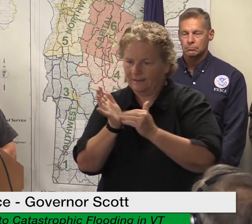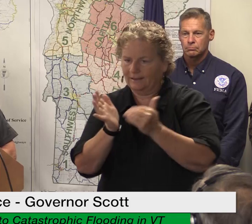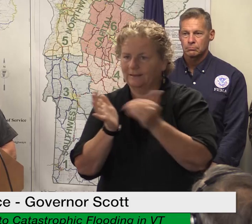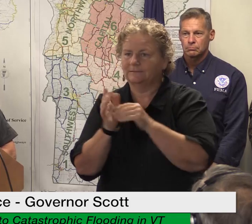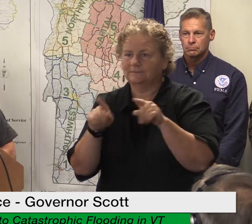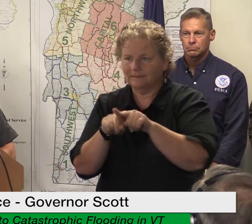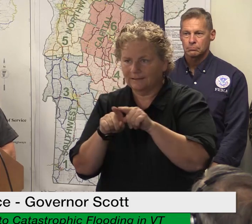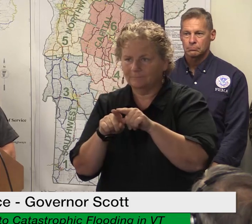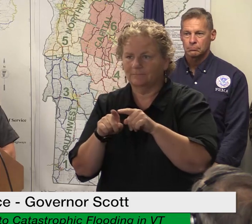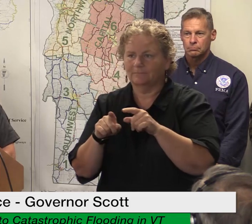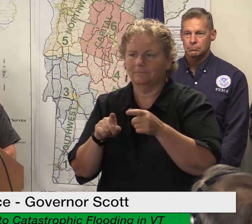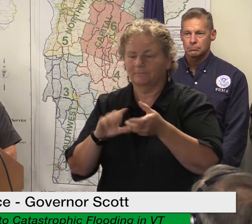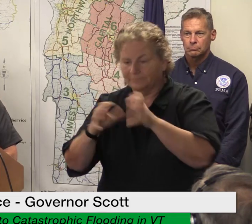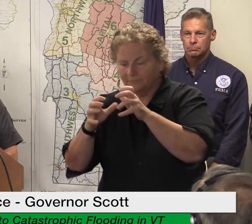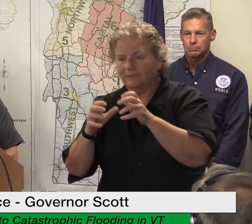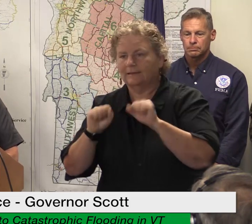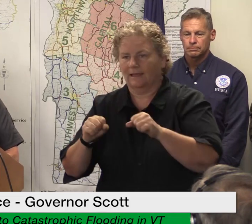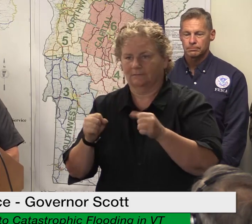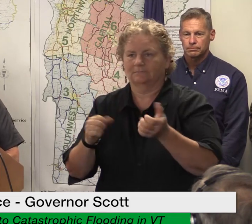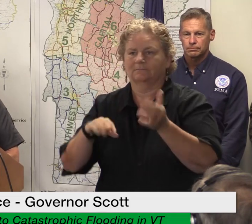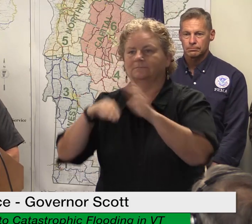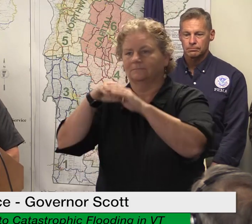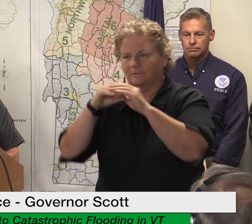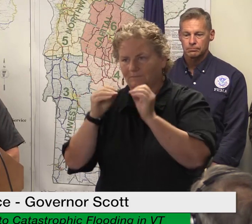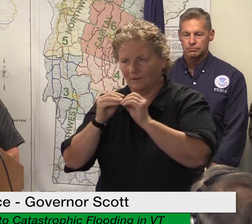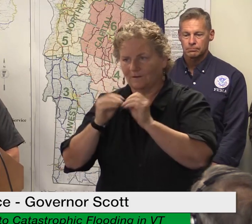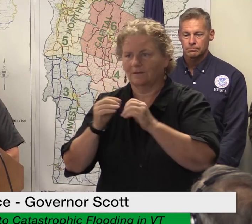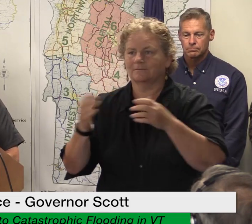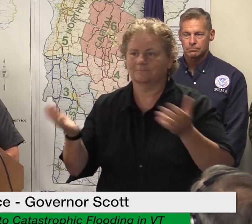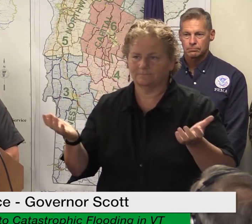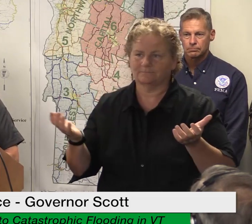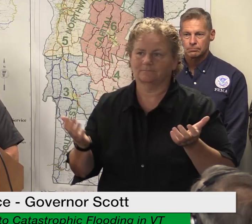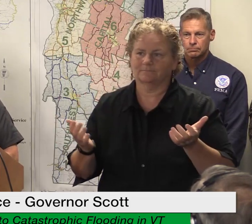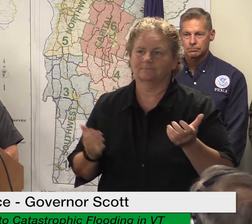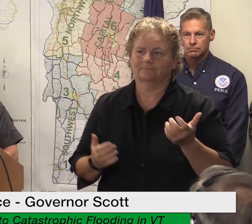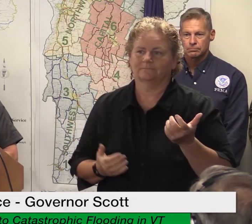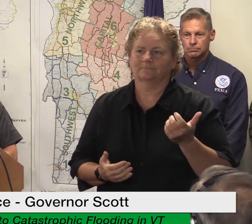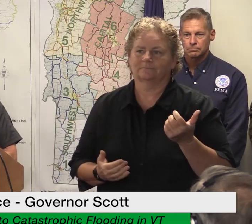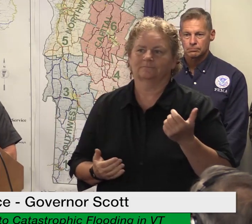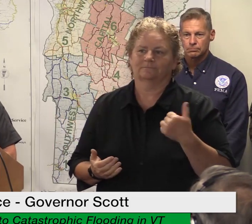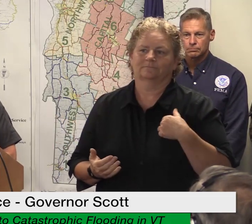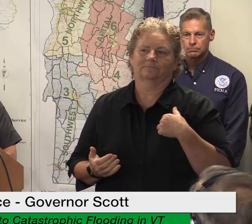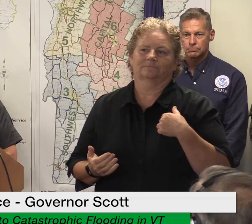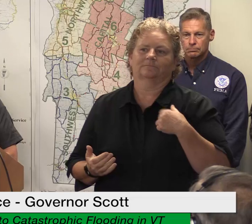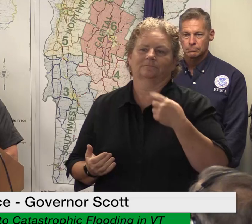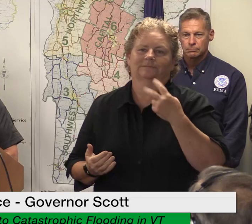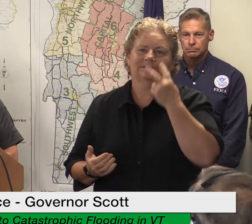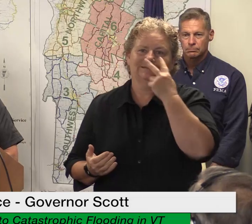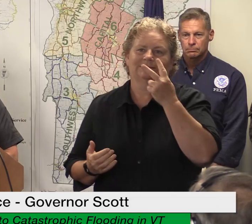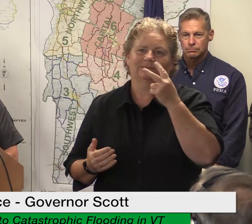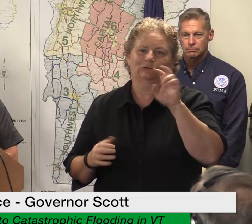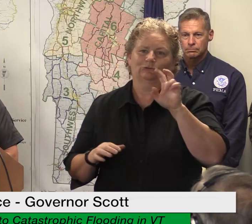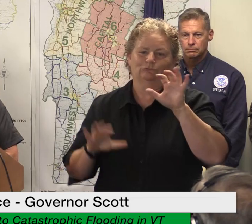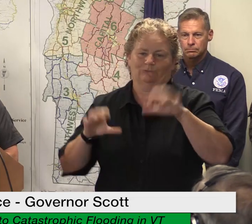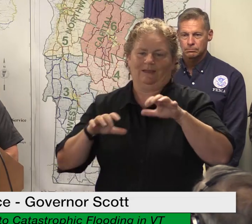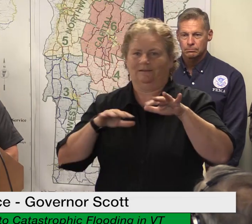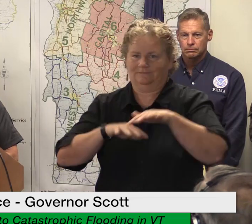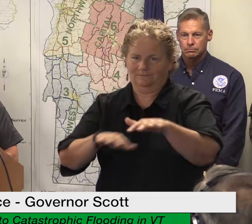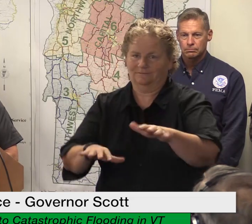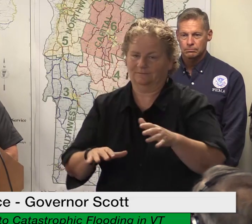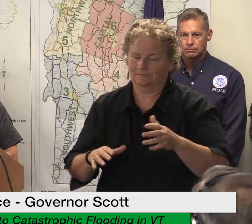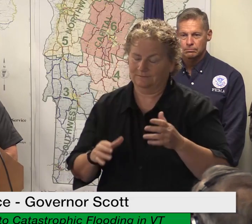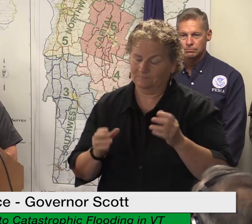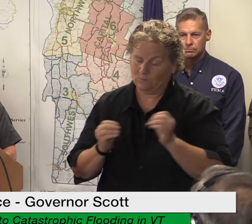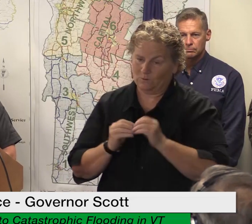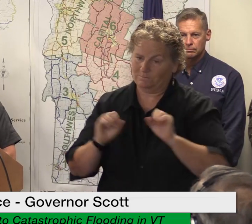areas that have received a lot of rain we already saw a band go through but be clear there are more storms coming between 2 pm and